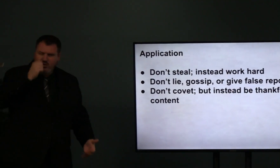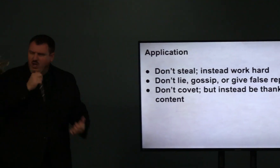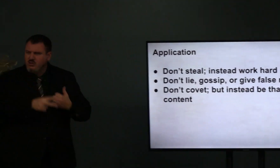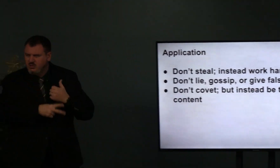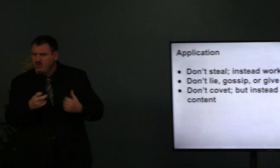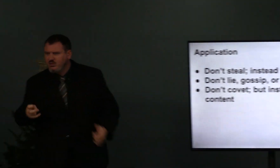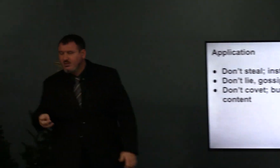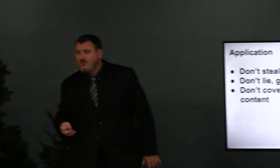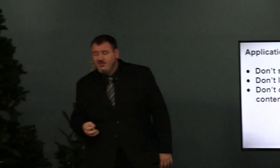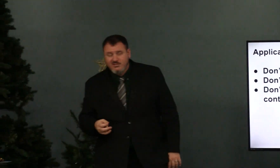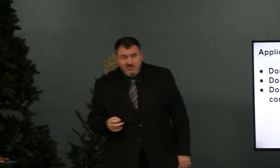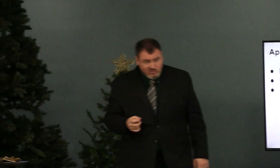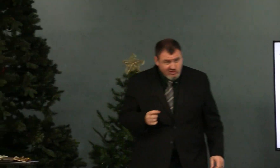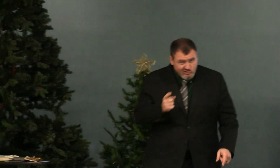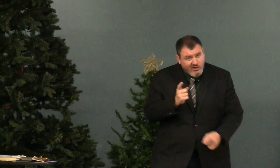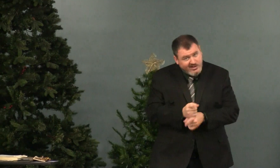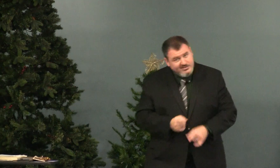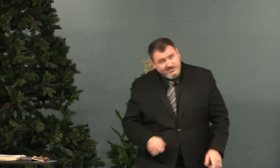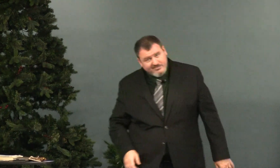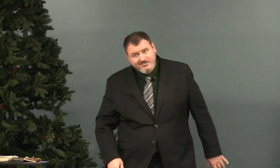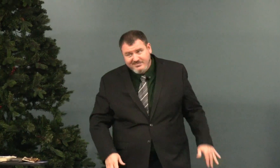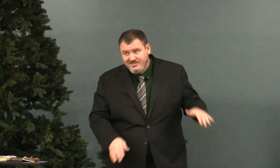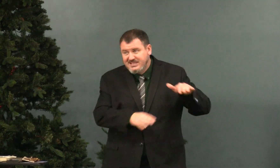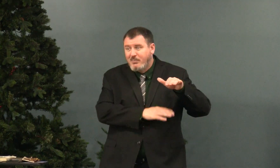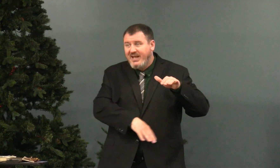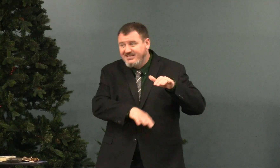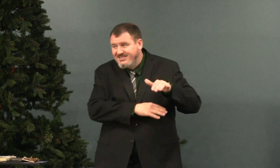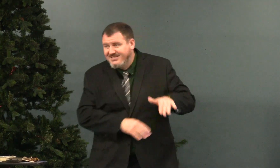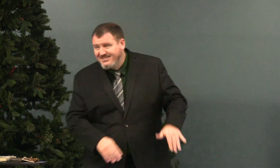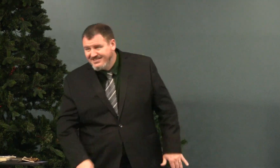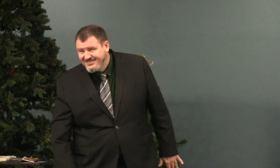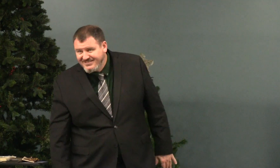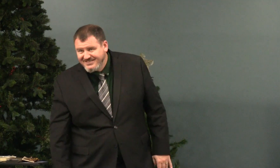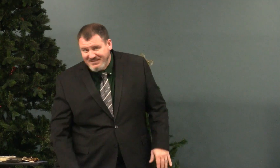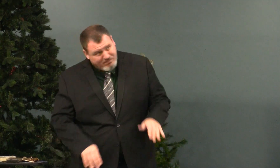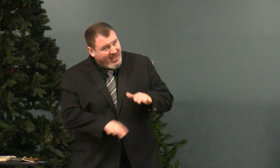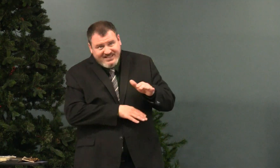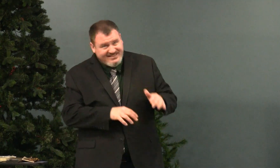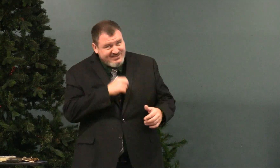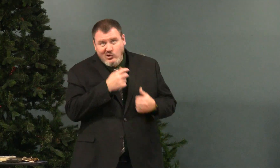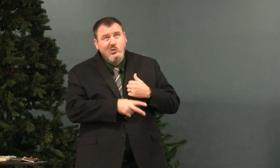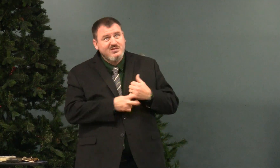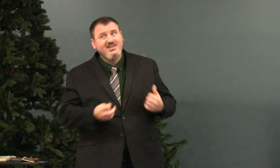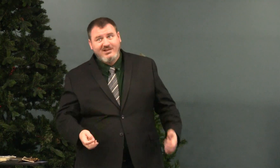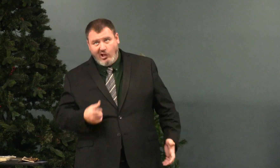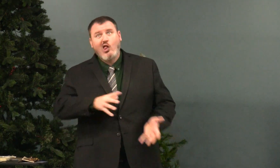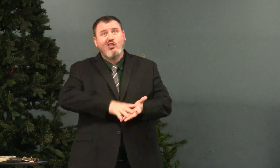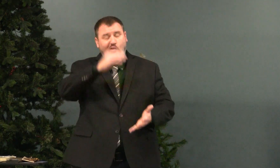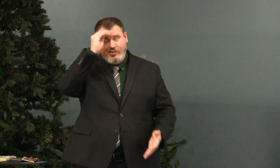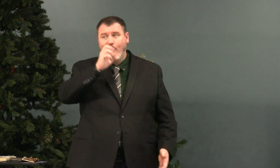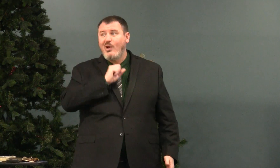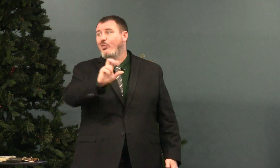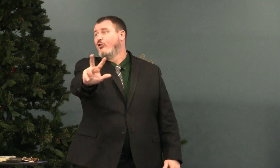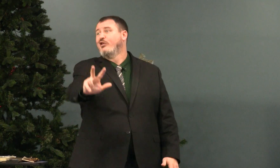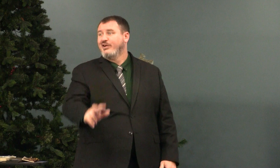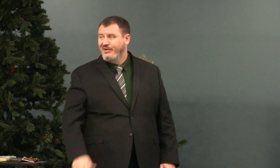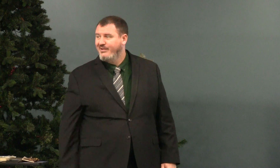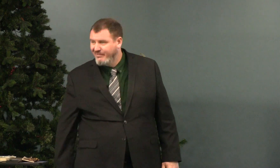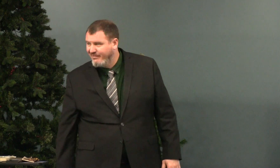So, we know not to steal. Right? That's a basic. That's pretty basic. Don't steal. We learned that